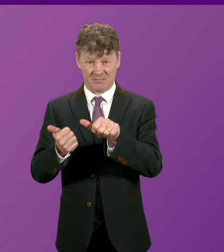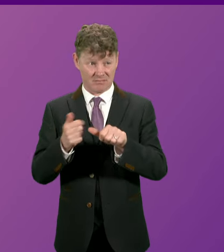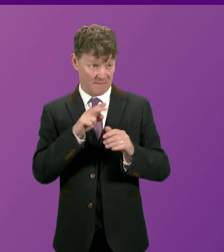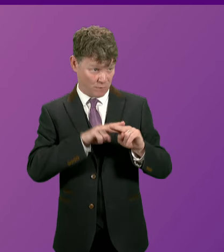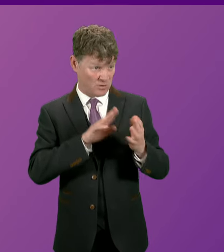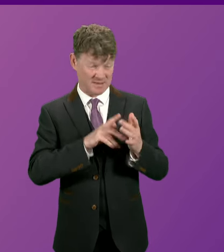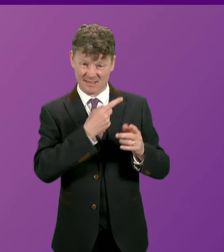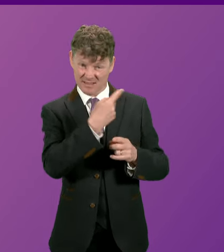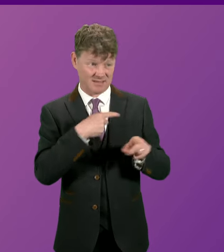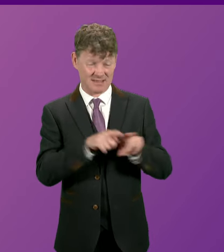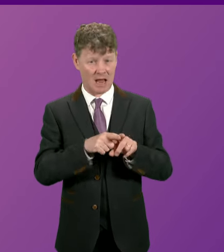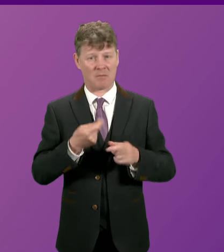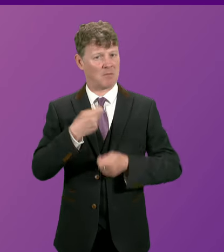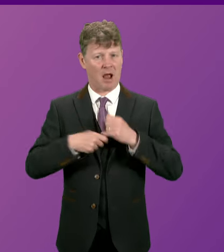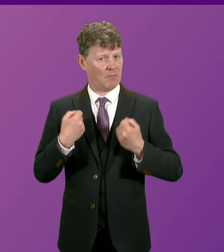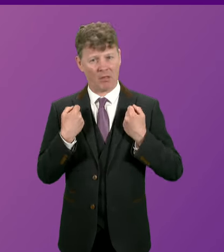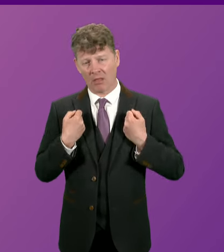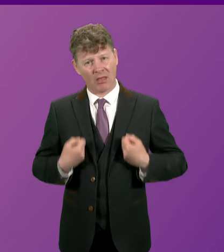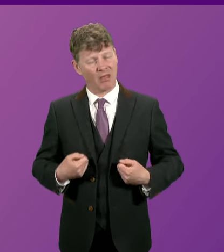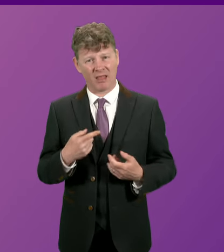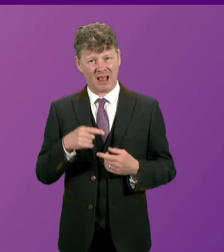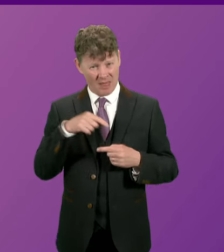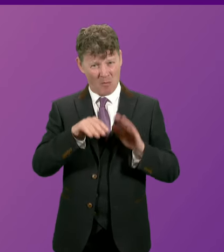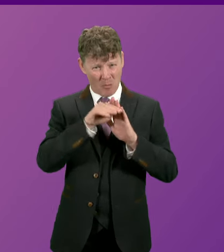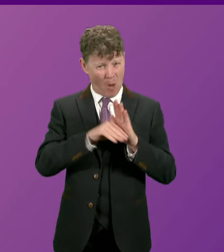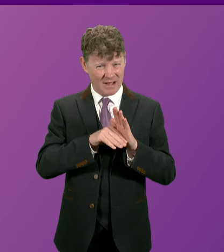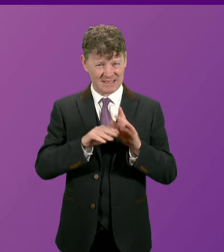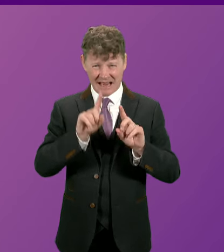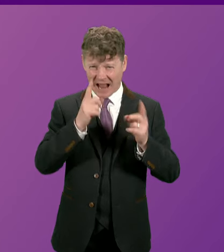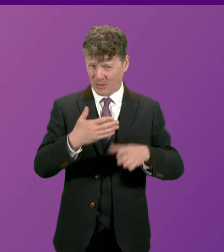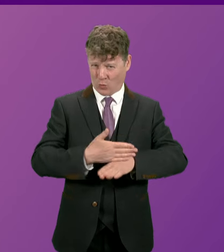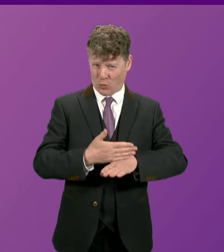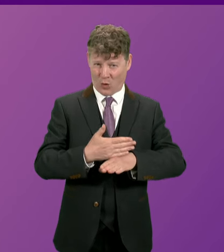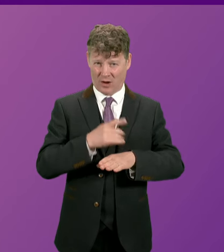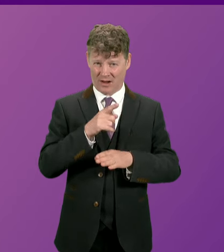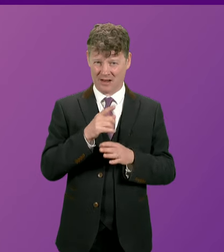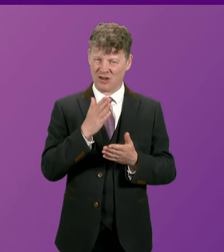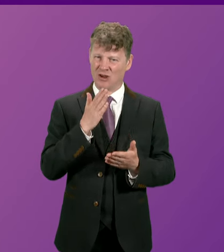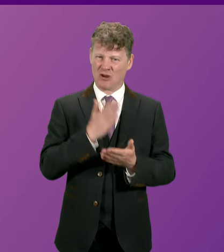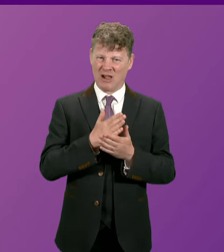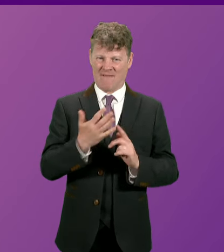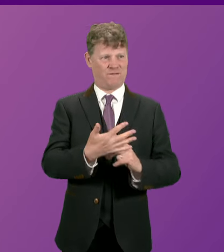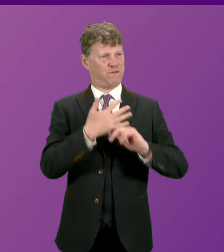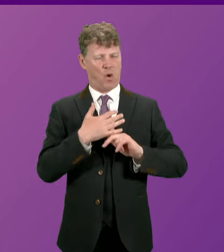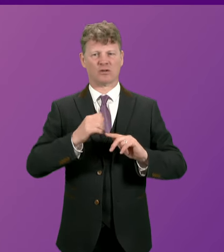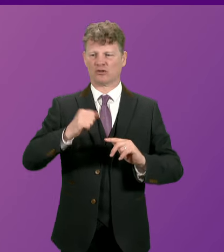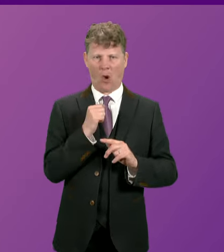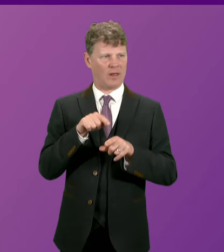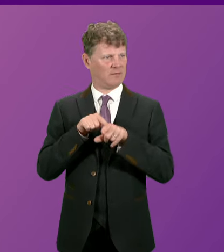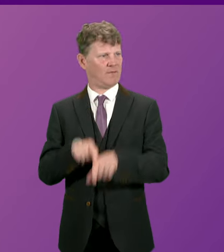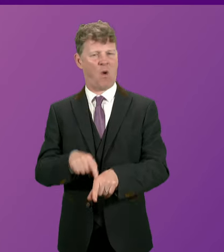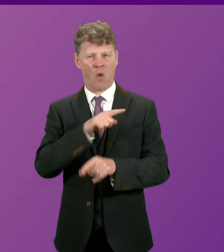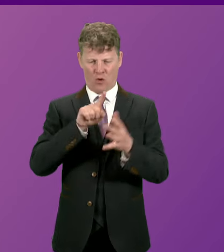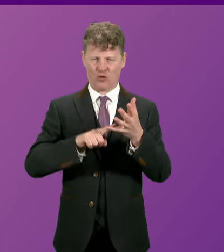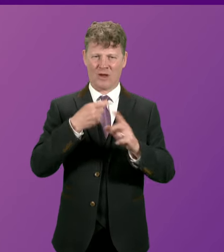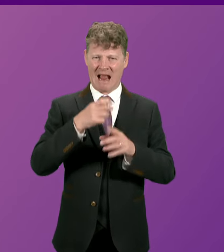the fact that this unworkable policy has been forced upon Scotland by a very fear-mongering and xenophobic UK